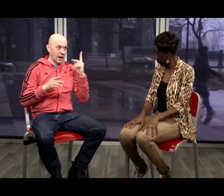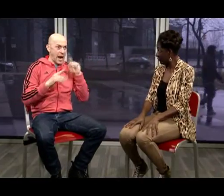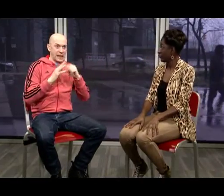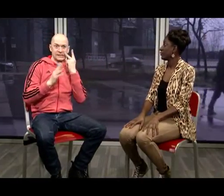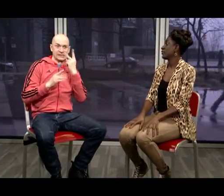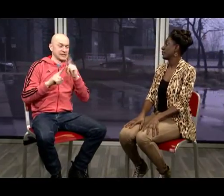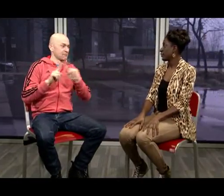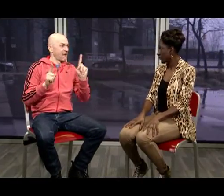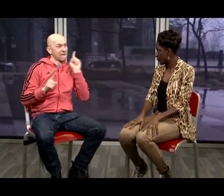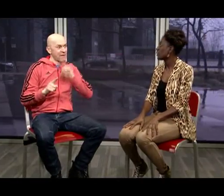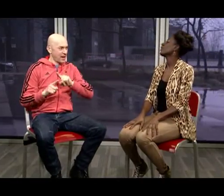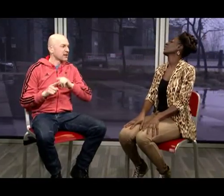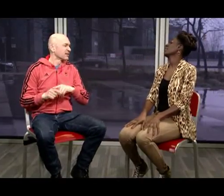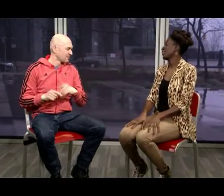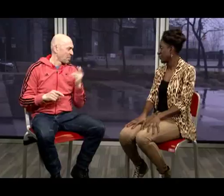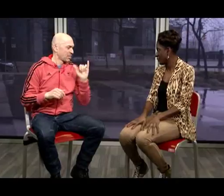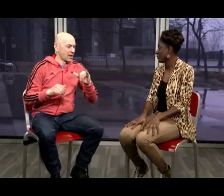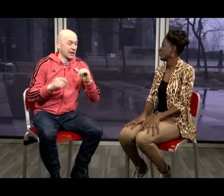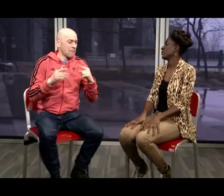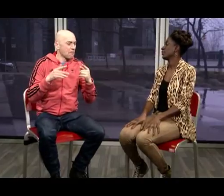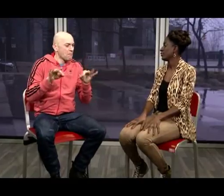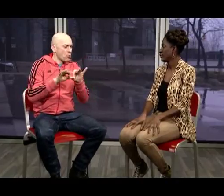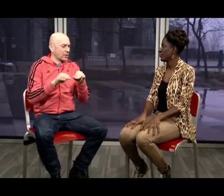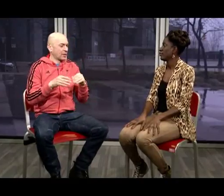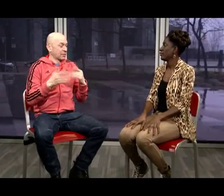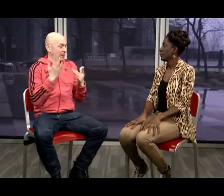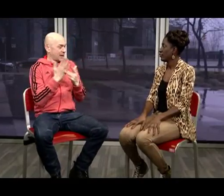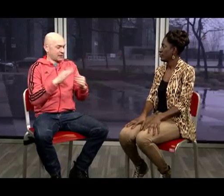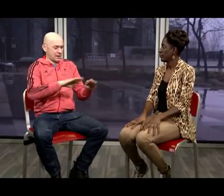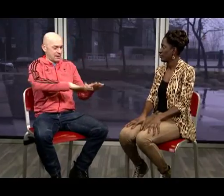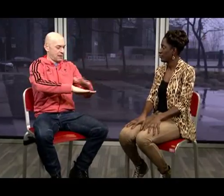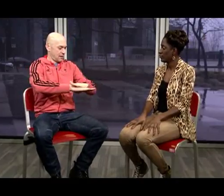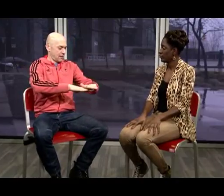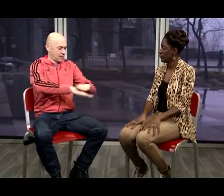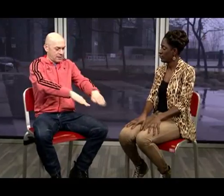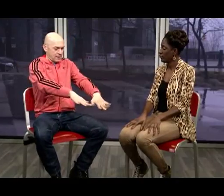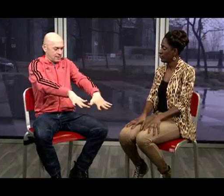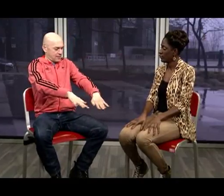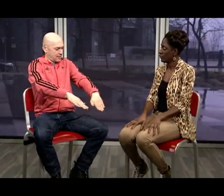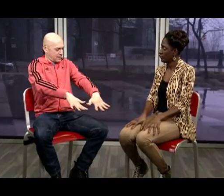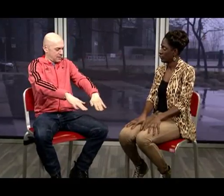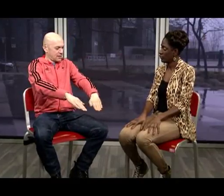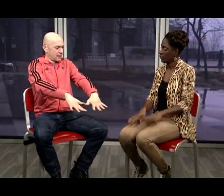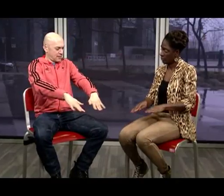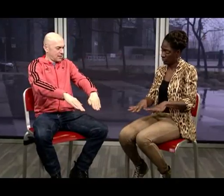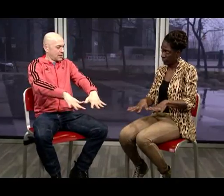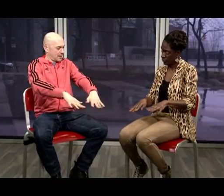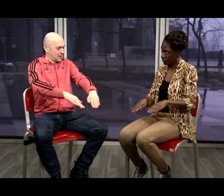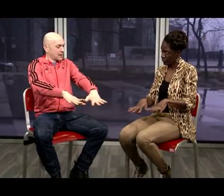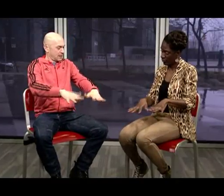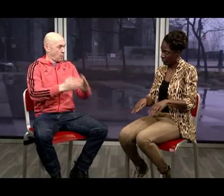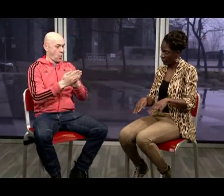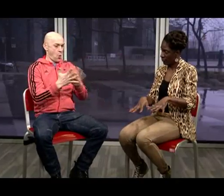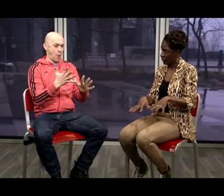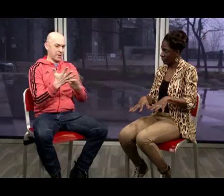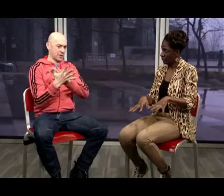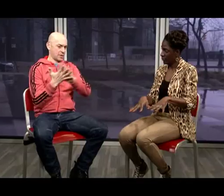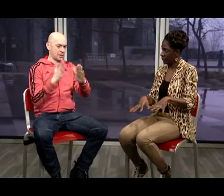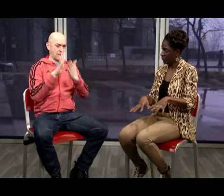mime piece Where it includes a door You can't see it But what's really important is how you use your hands So this is how you use your hands